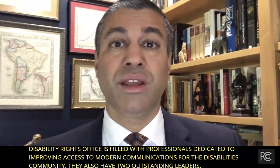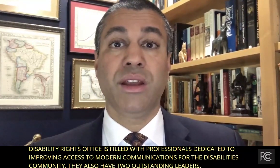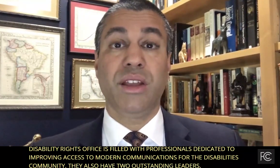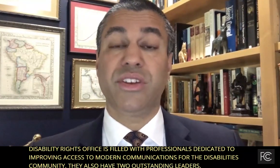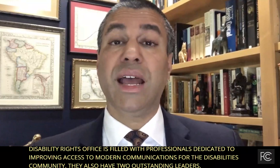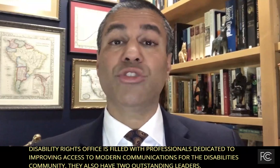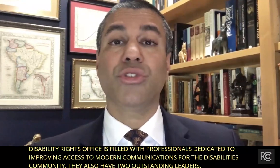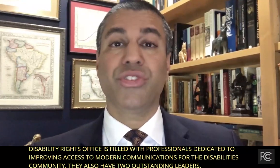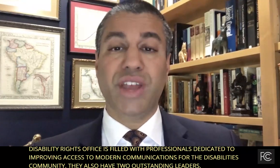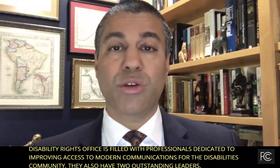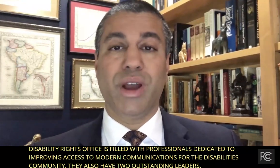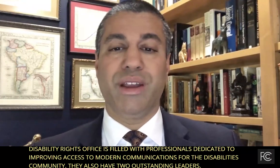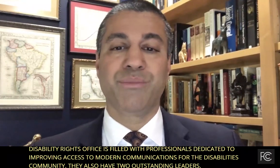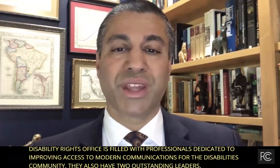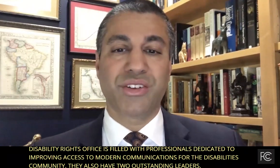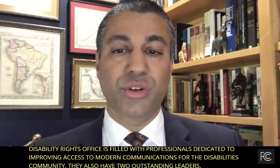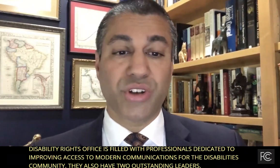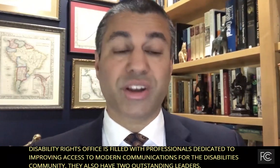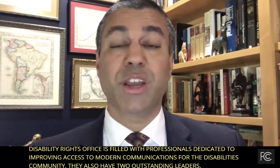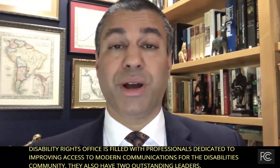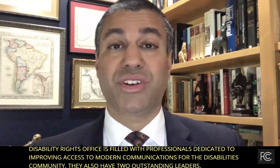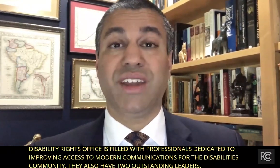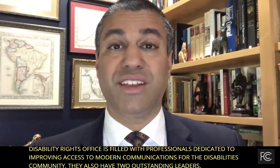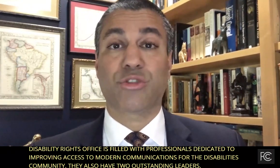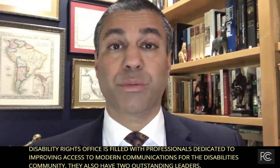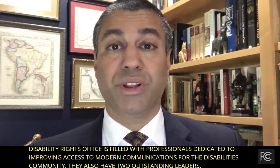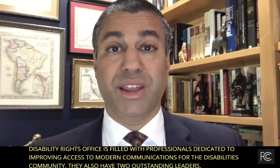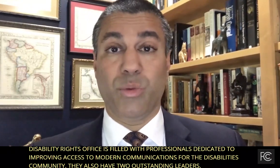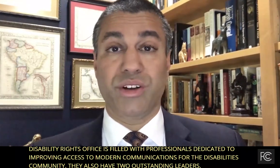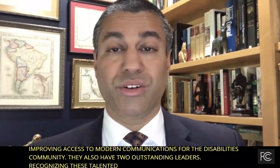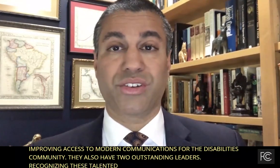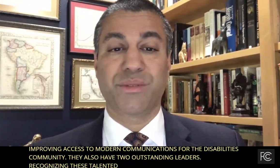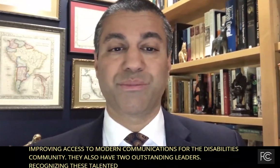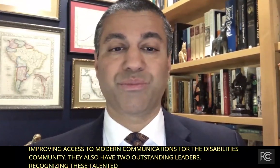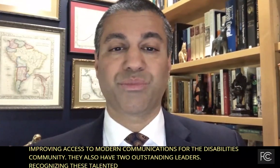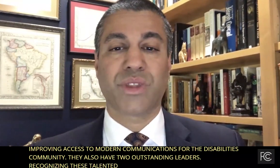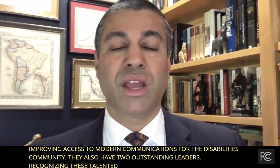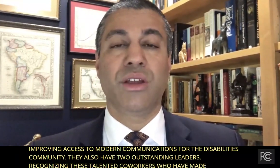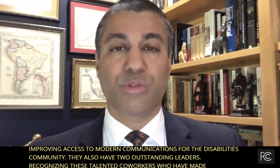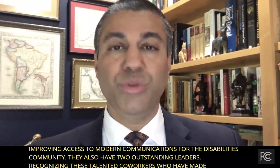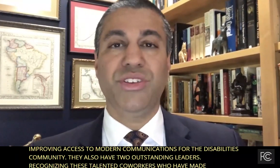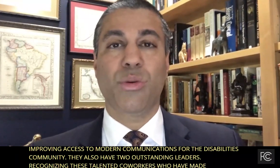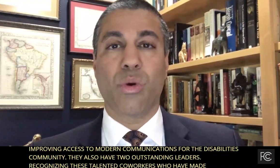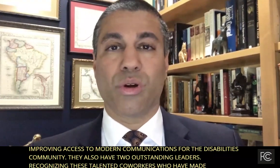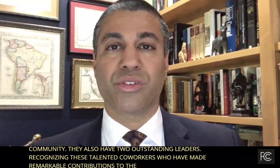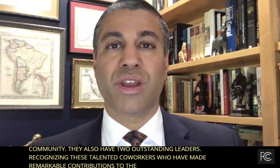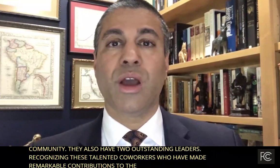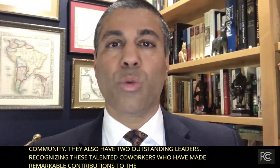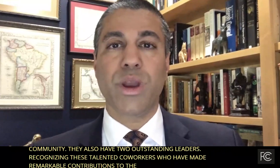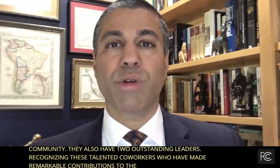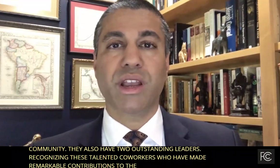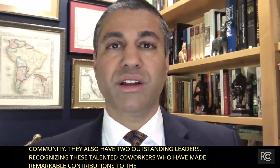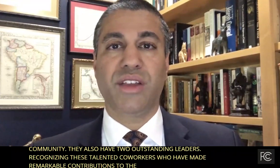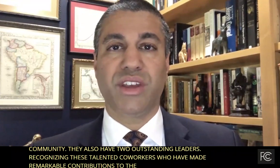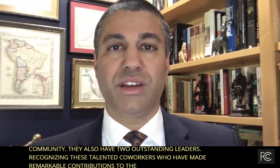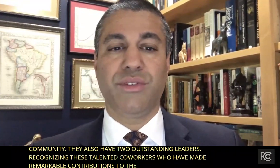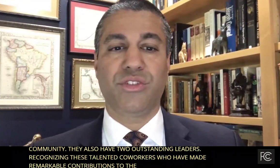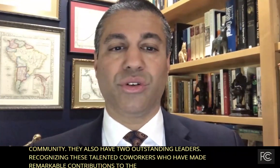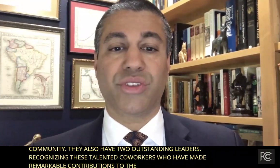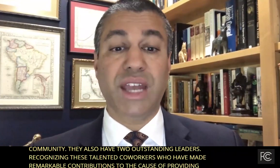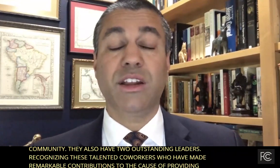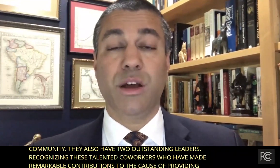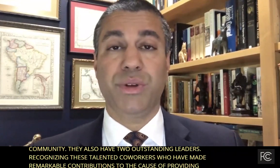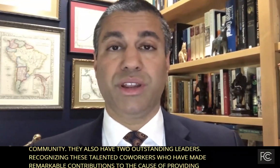is a natural segue to talking about today's AAA winners. Through these awards, we recognize